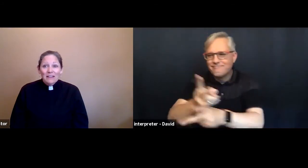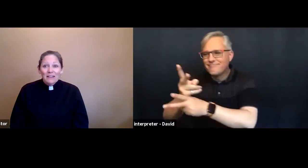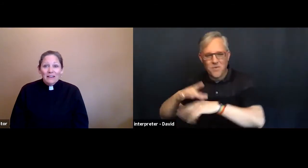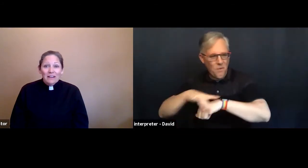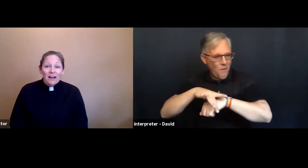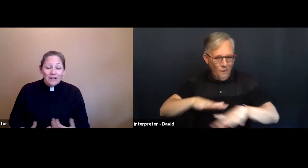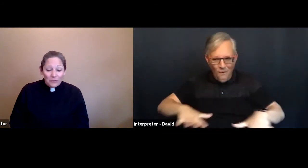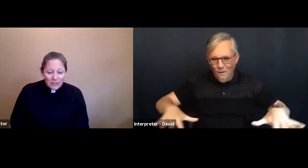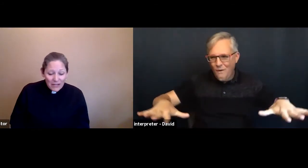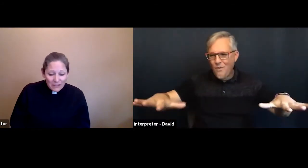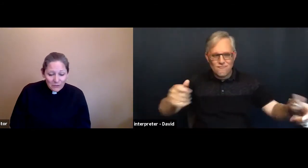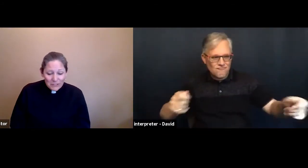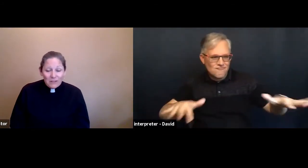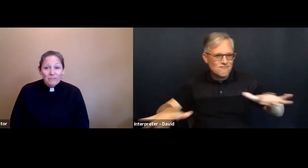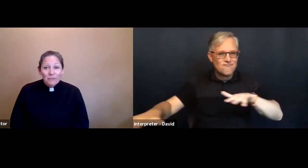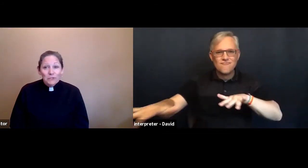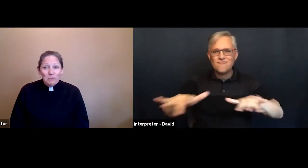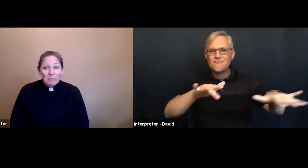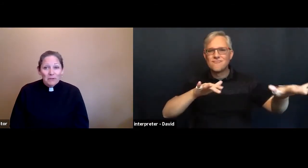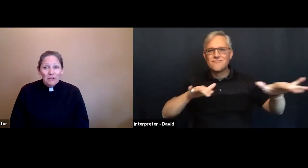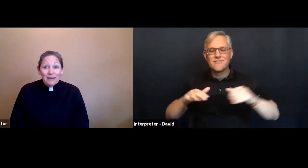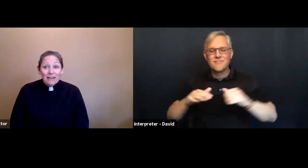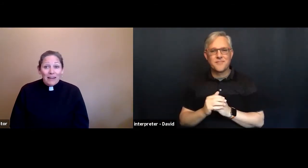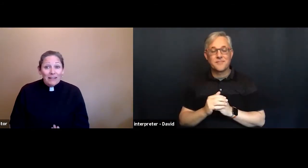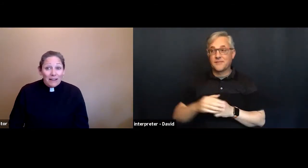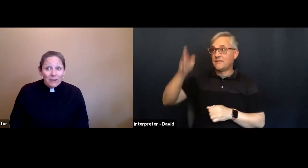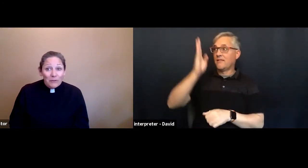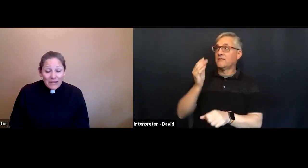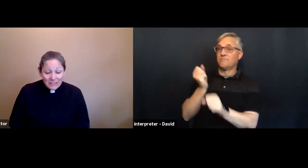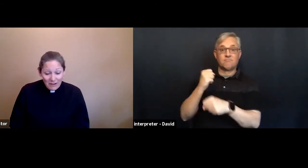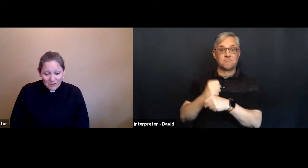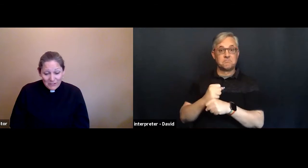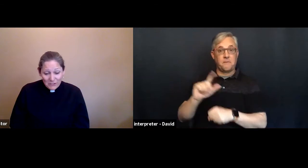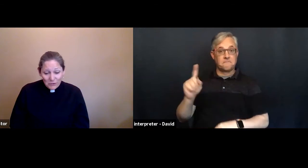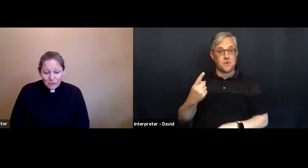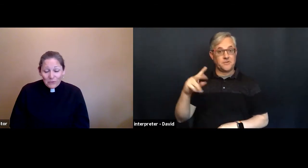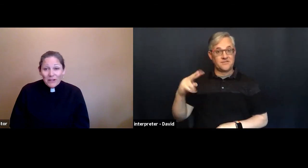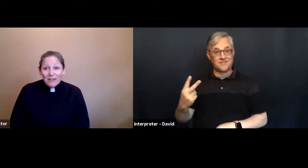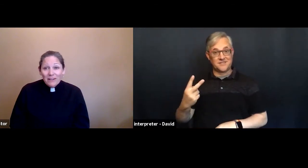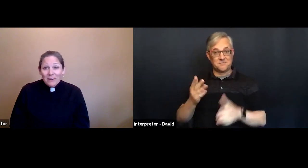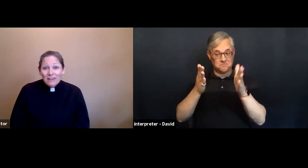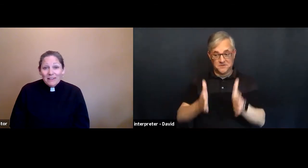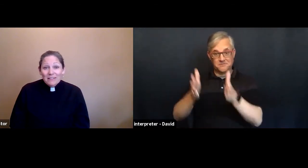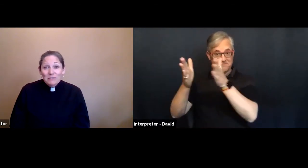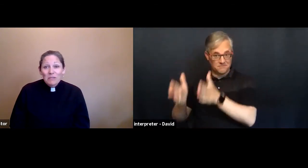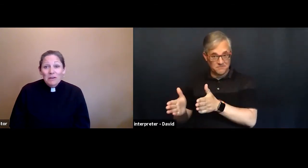God created those first people, and God creates us, too, to be